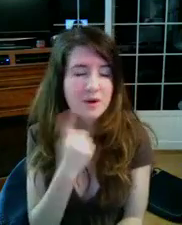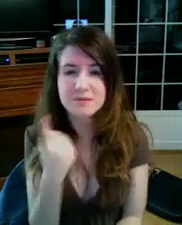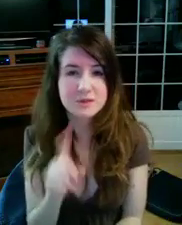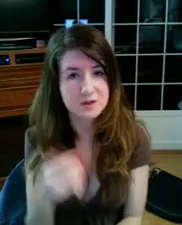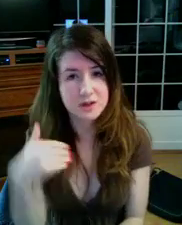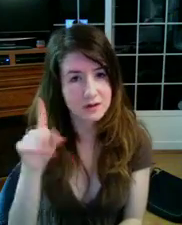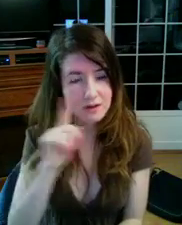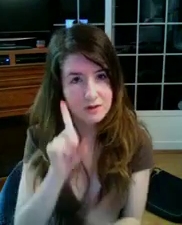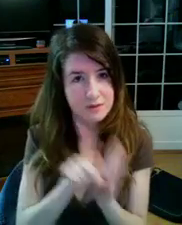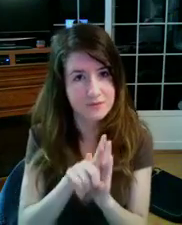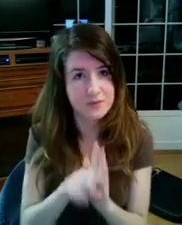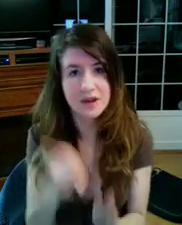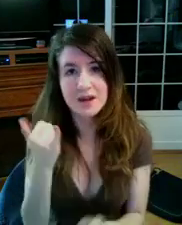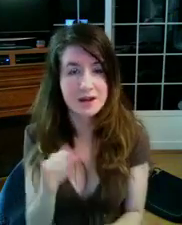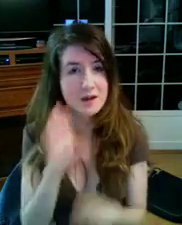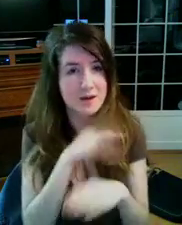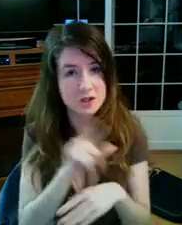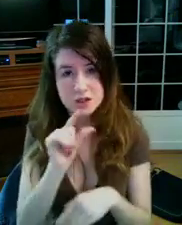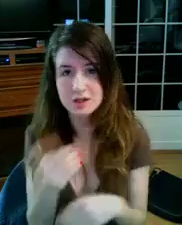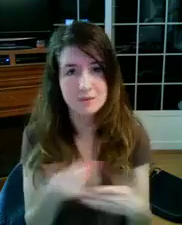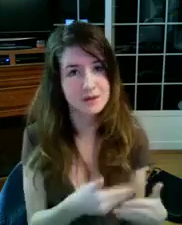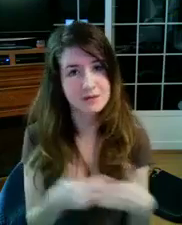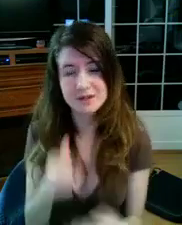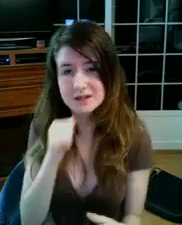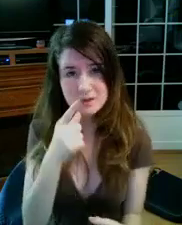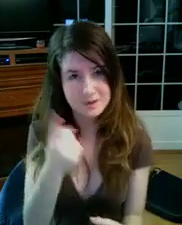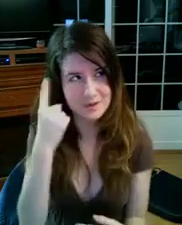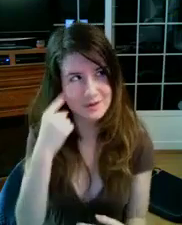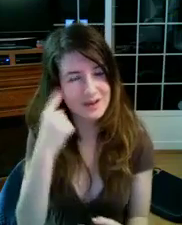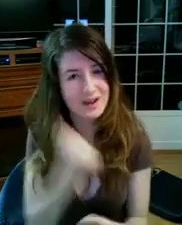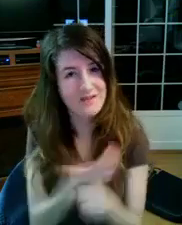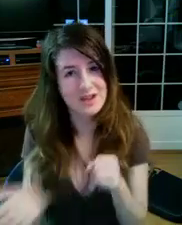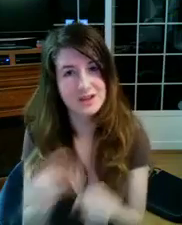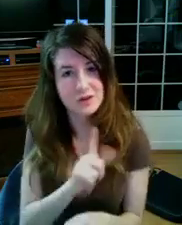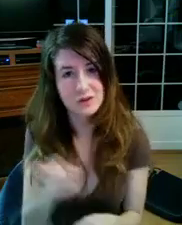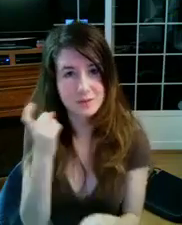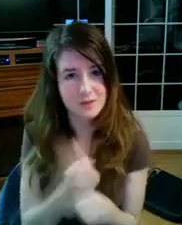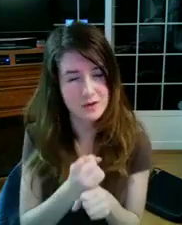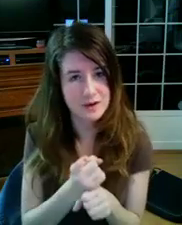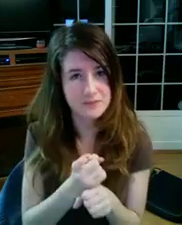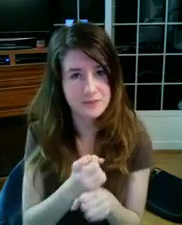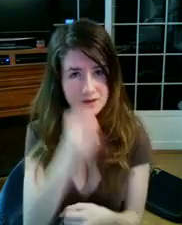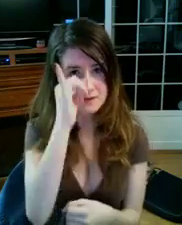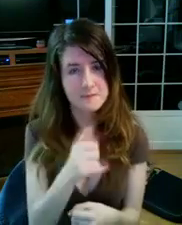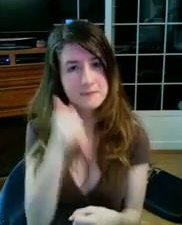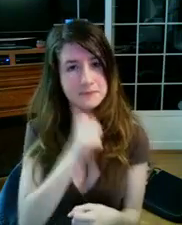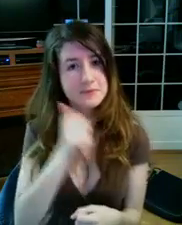it, shh, mama's only gone for the moment, now, hush, little baby, don't you cry, everything's gonna be alright, sticking that